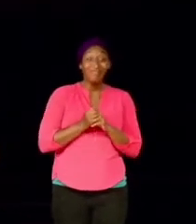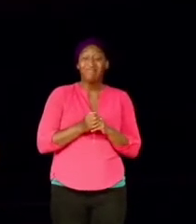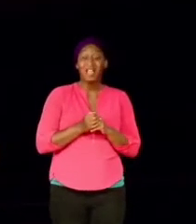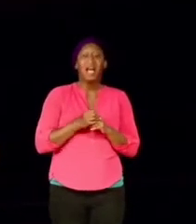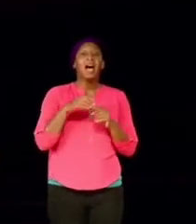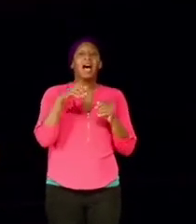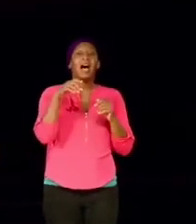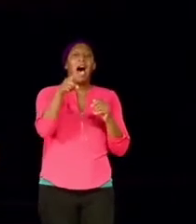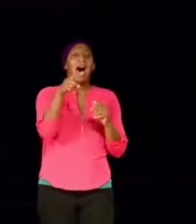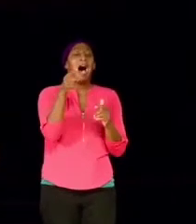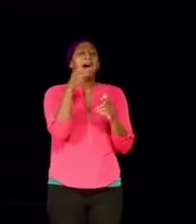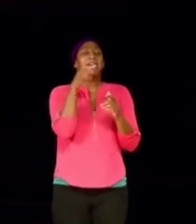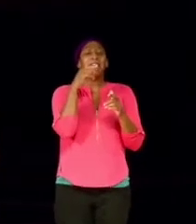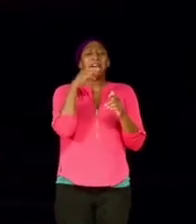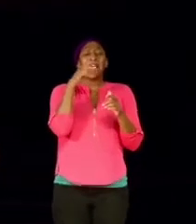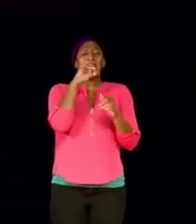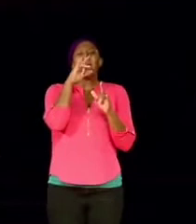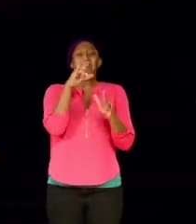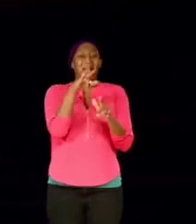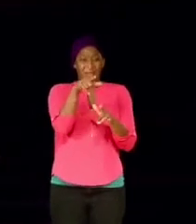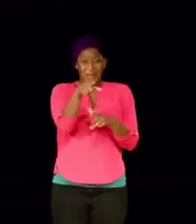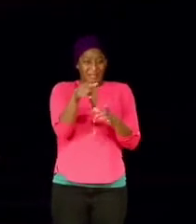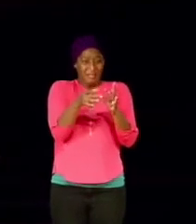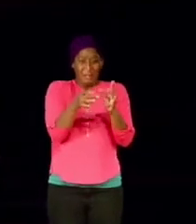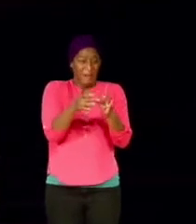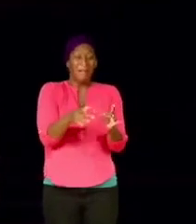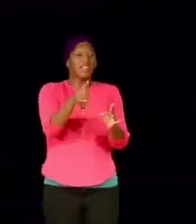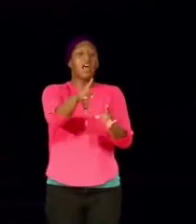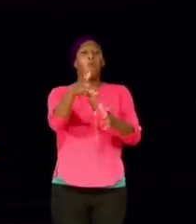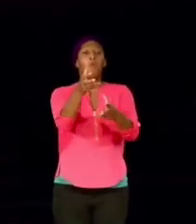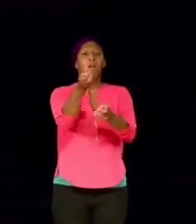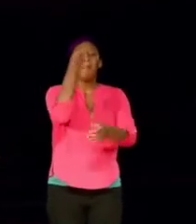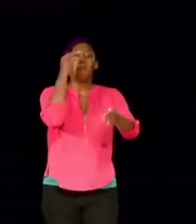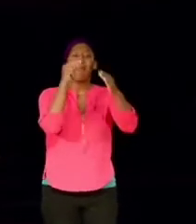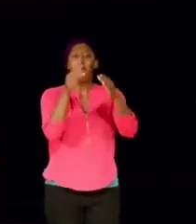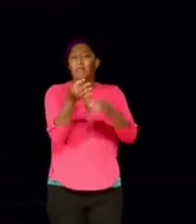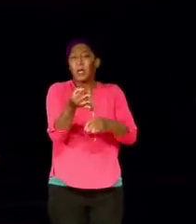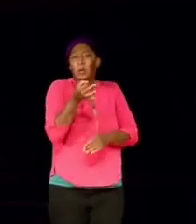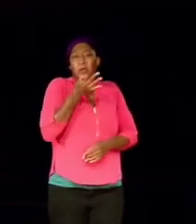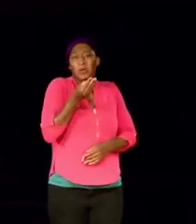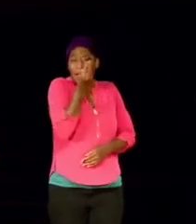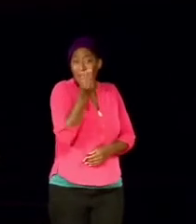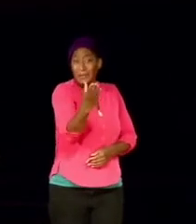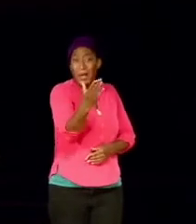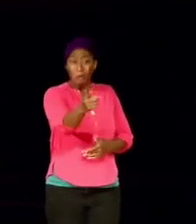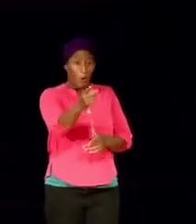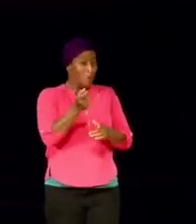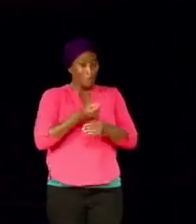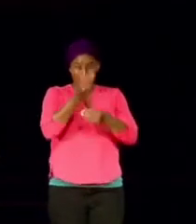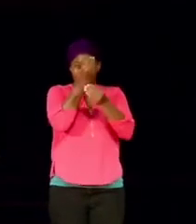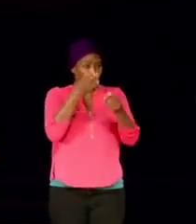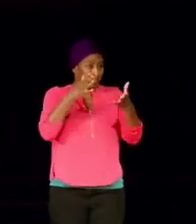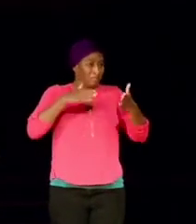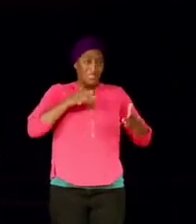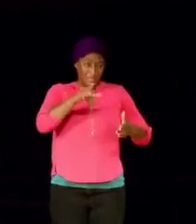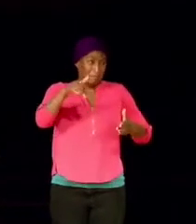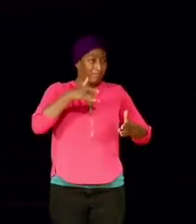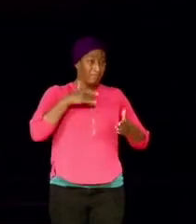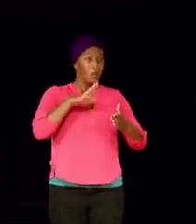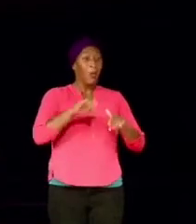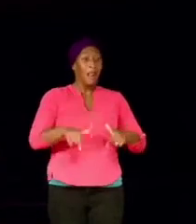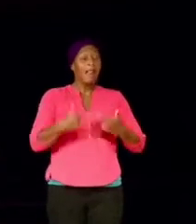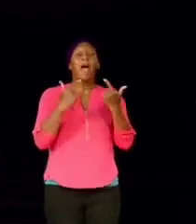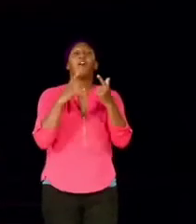Is there, I love this right here because I want to prophesy to somebody as soon as I say it. Verse number 14, I'm only reading the Bible. Is there